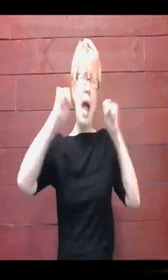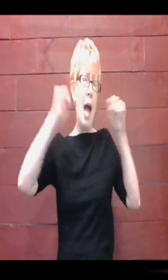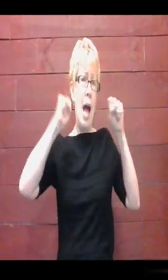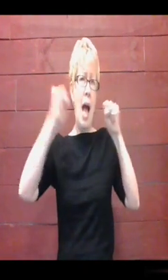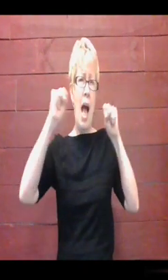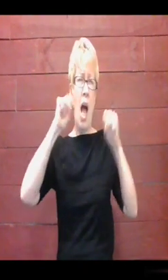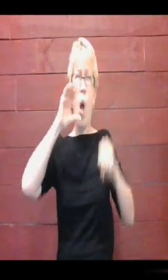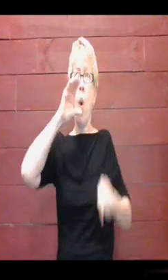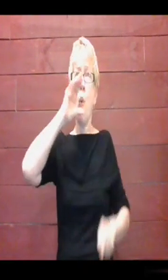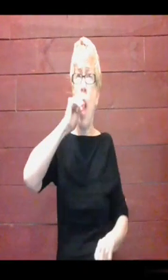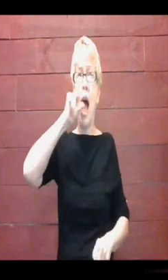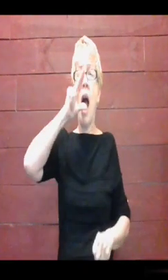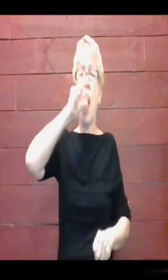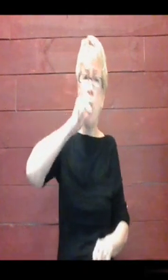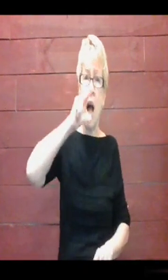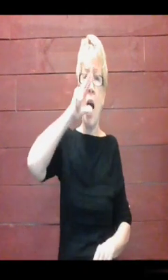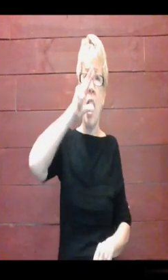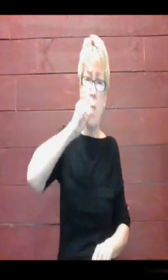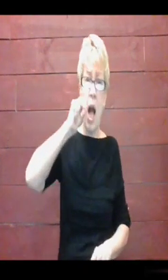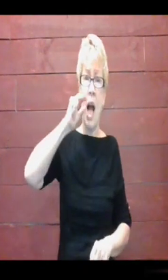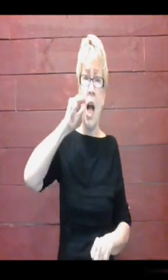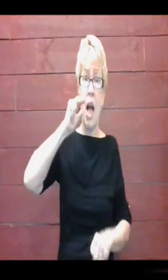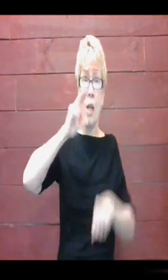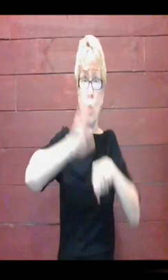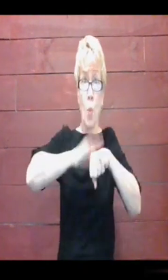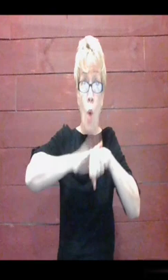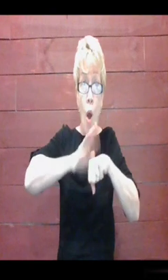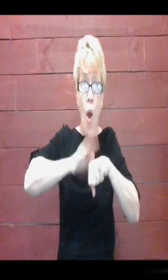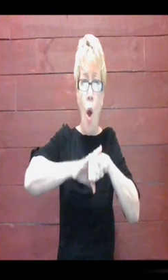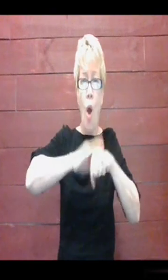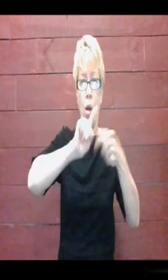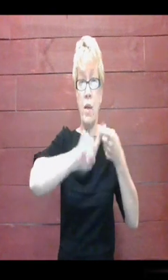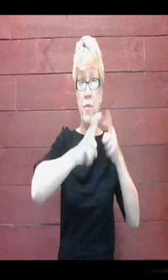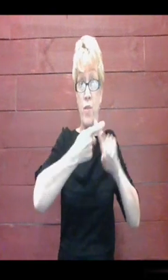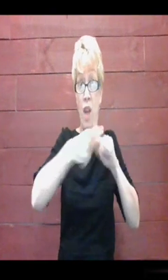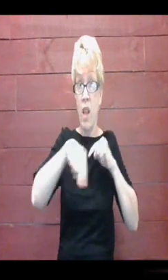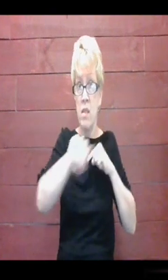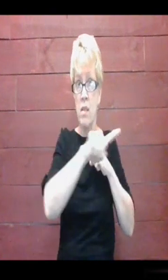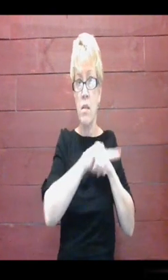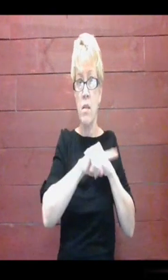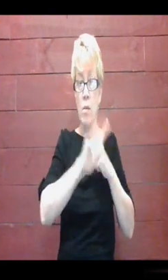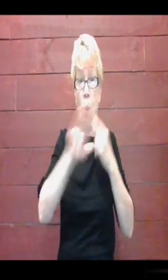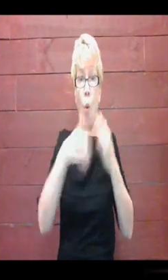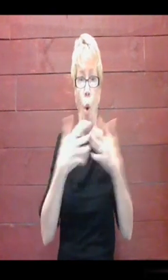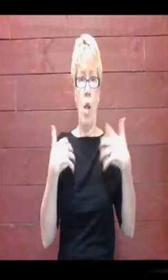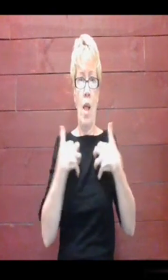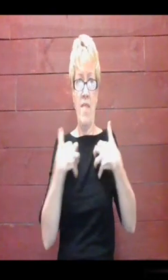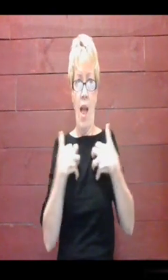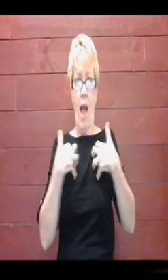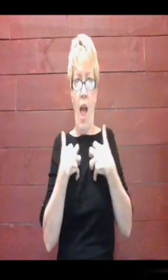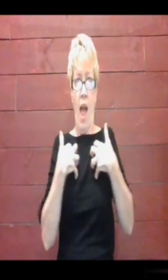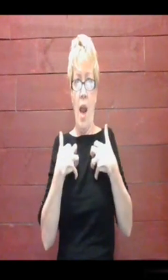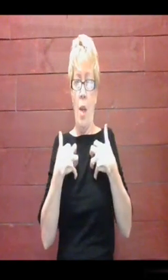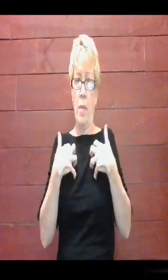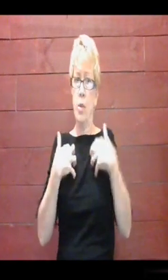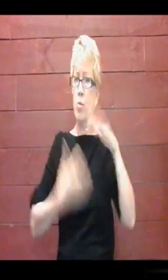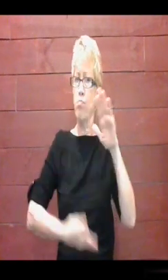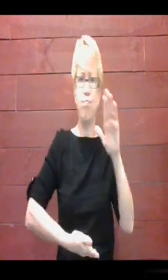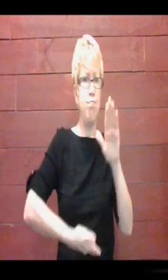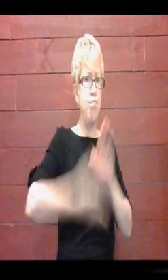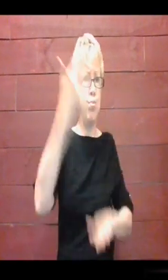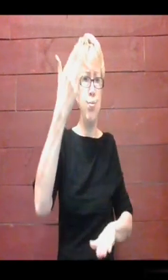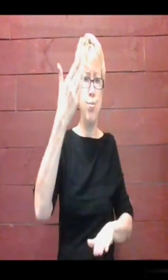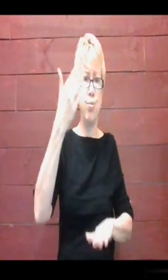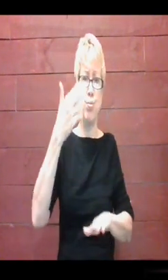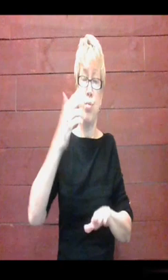and shrill, quack, quack, quack, to warn the others. All the animals turned around and ran out of the